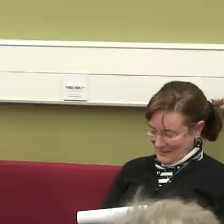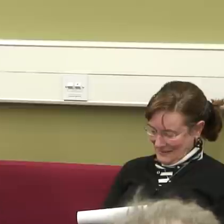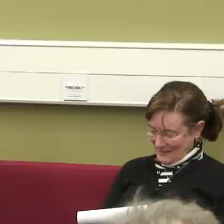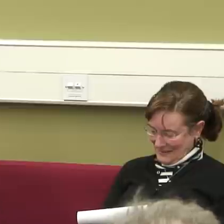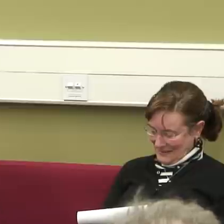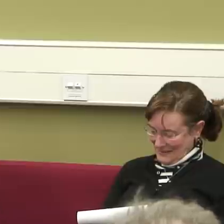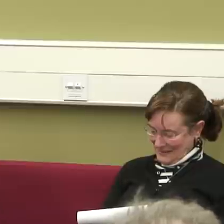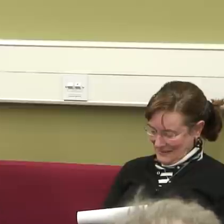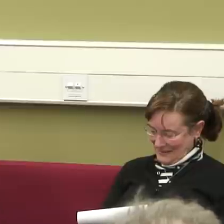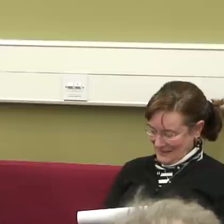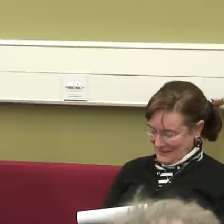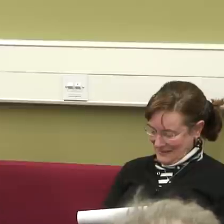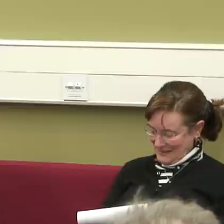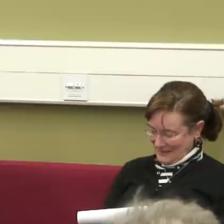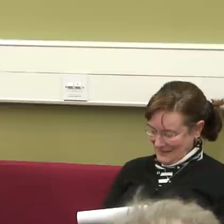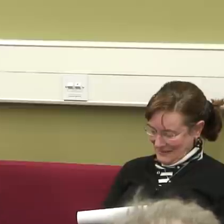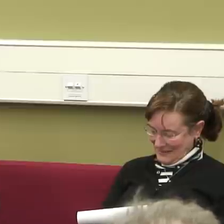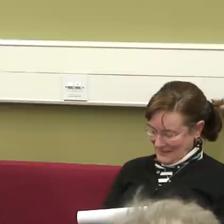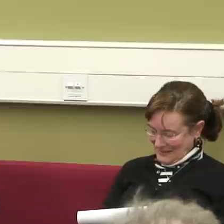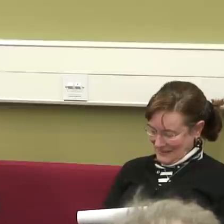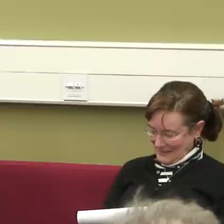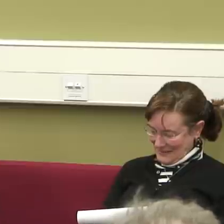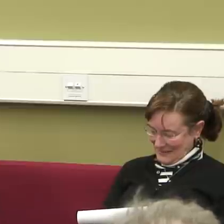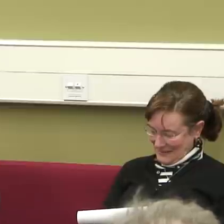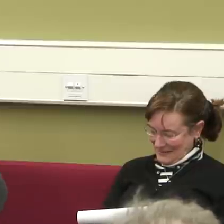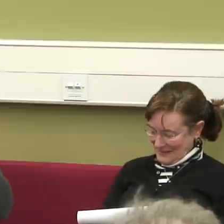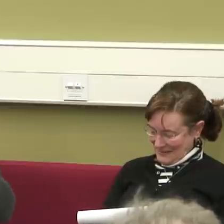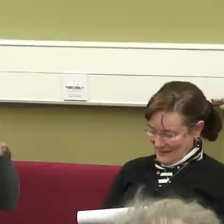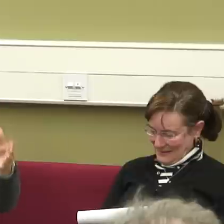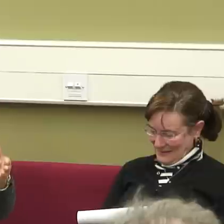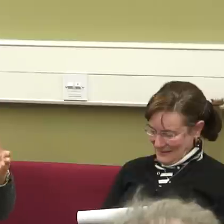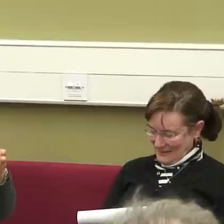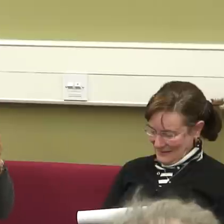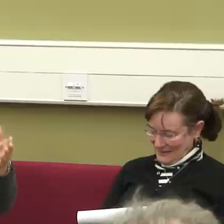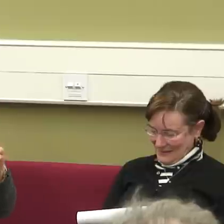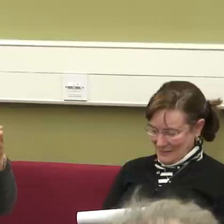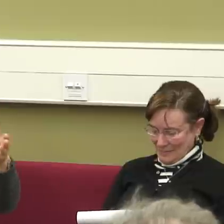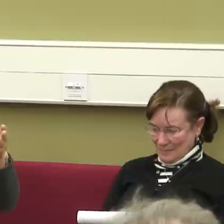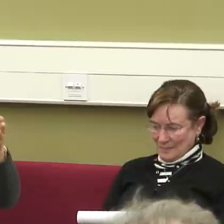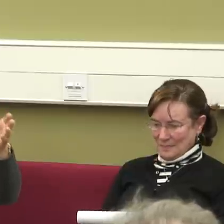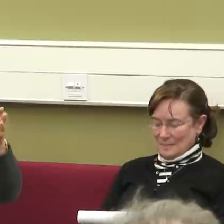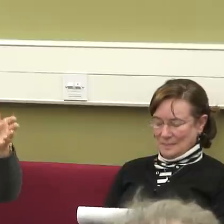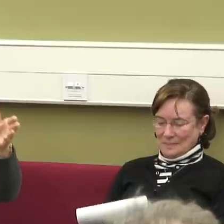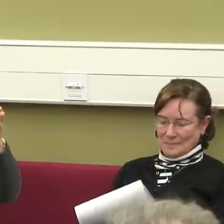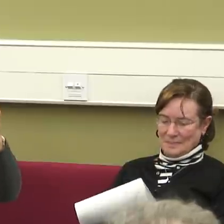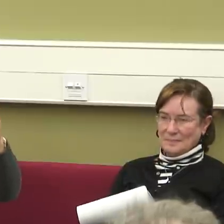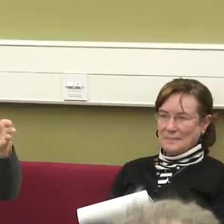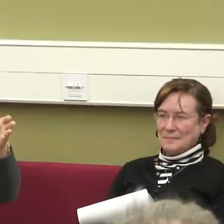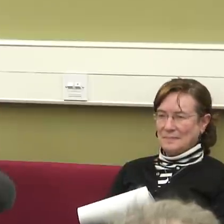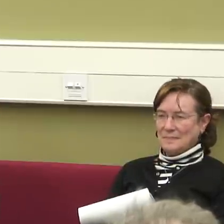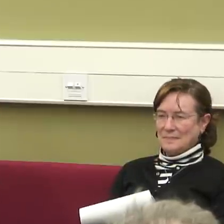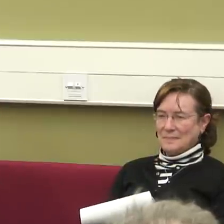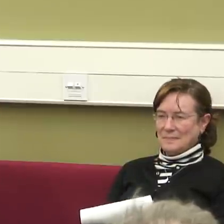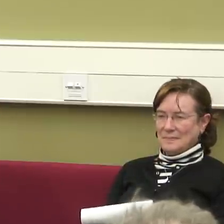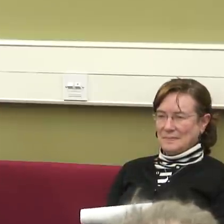my question really, is how is it that you take these references from a time in